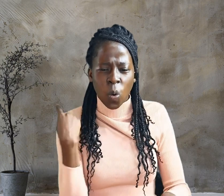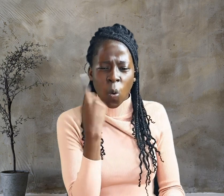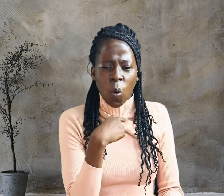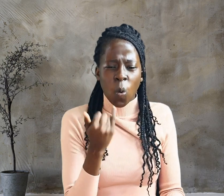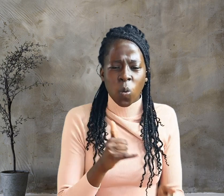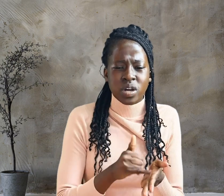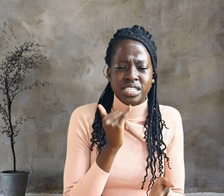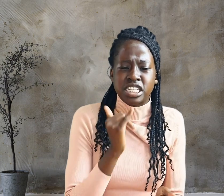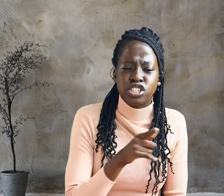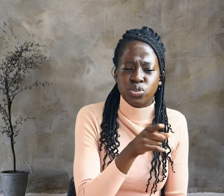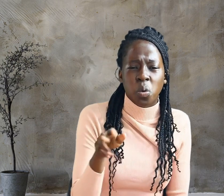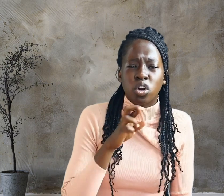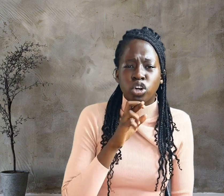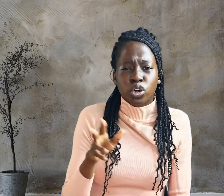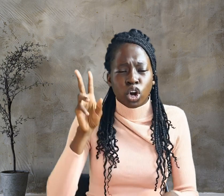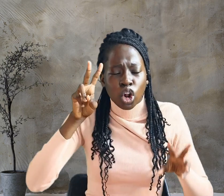Who is it you were looking for?